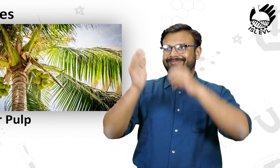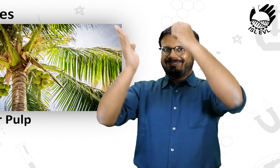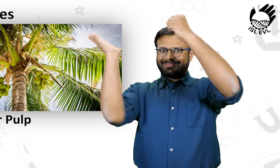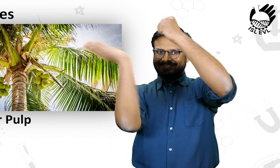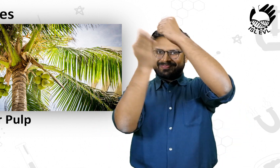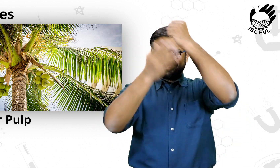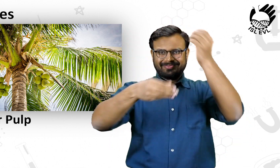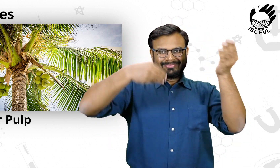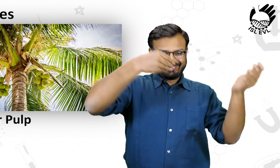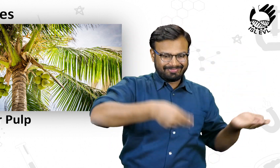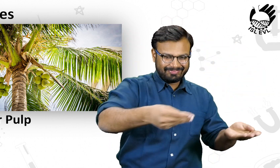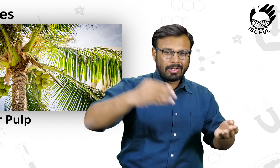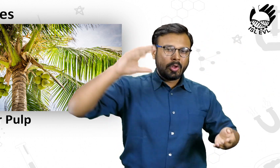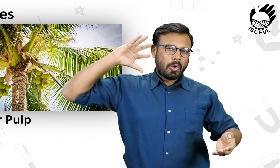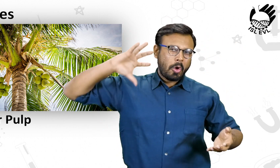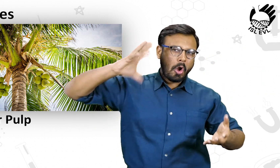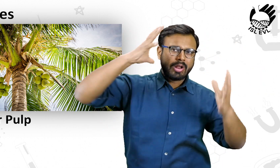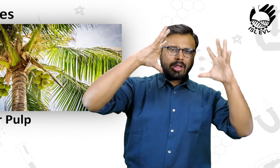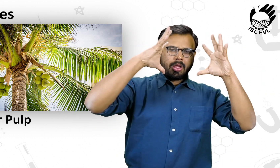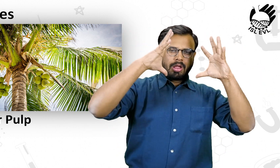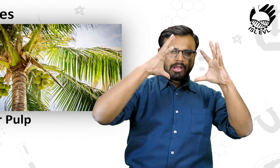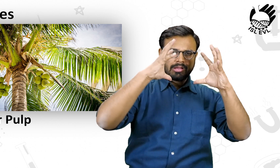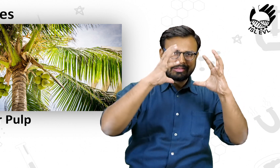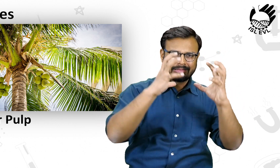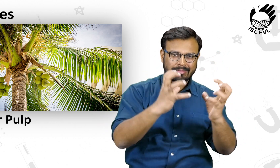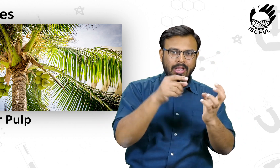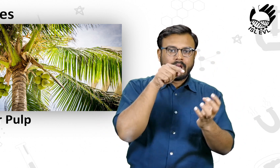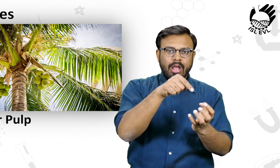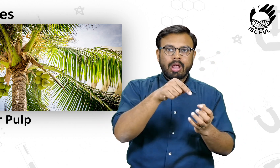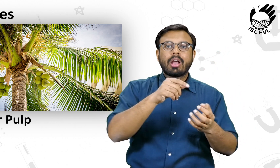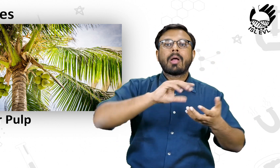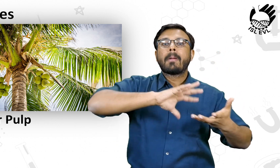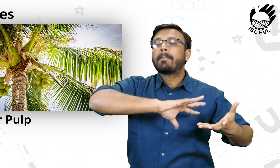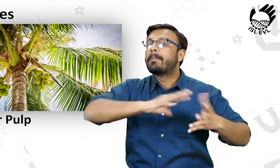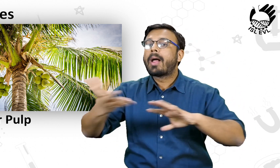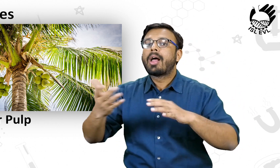When dried, the leaves produce good quality paper pulp,